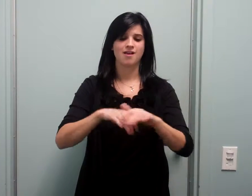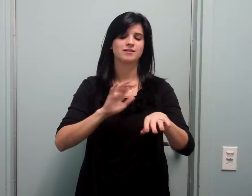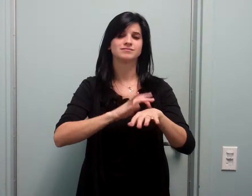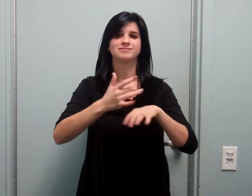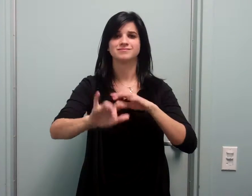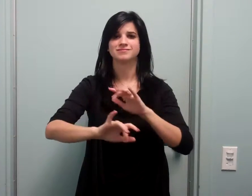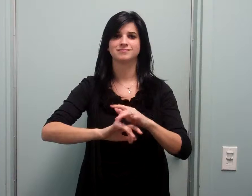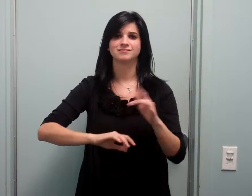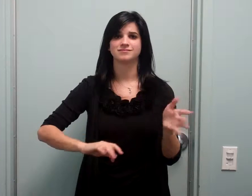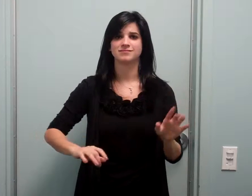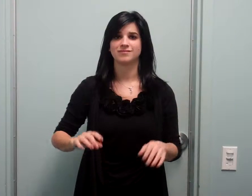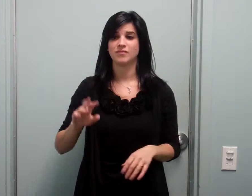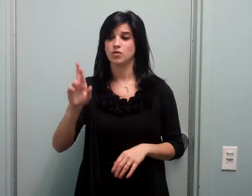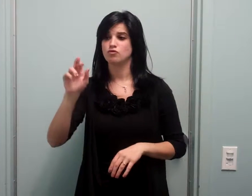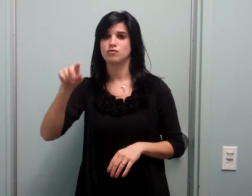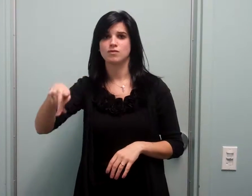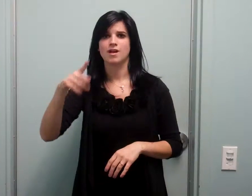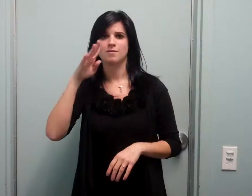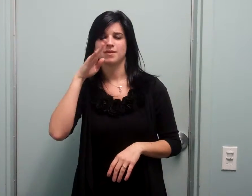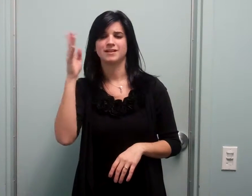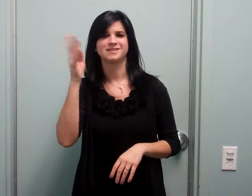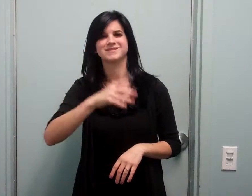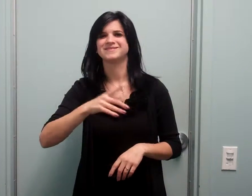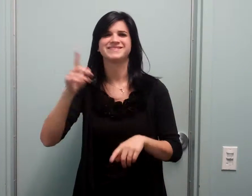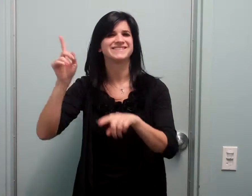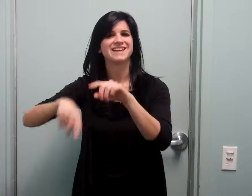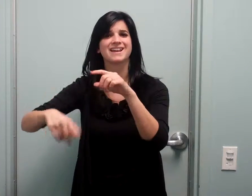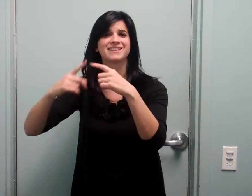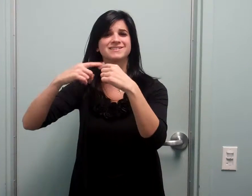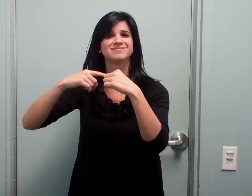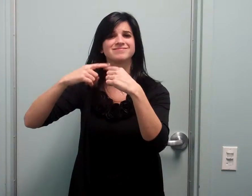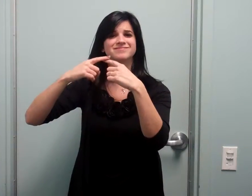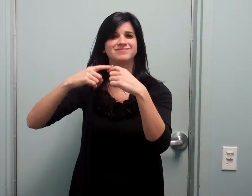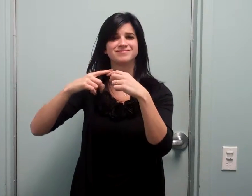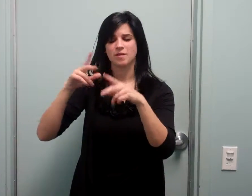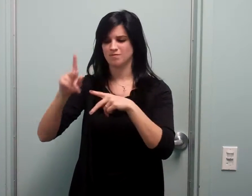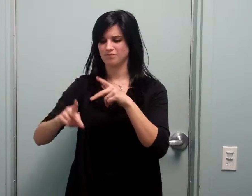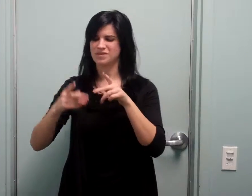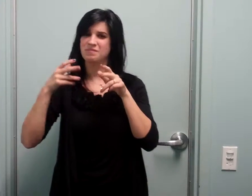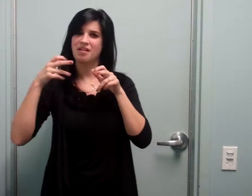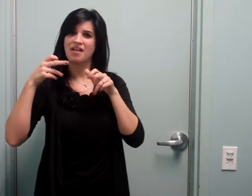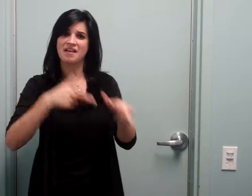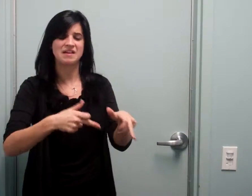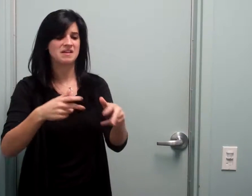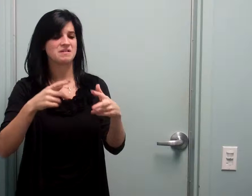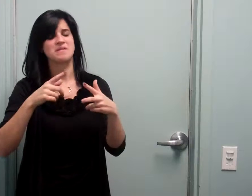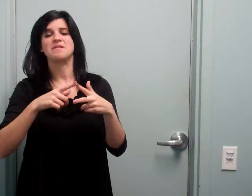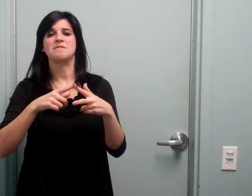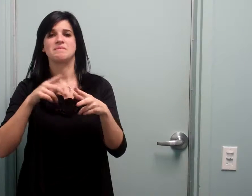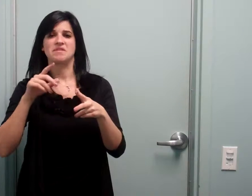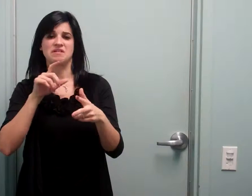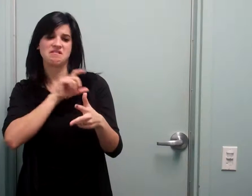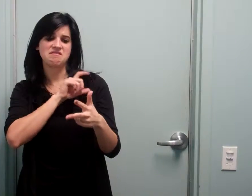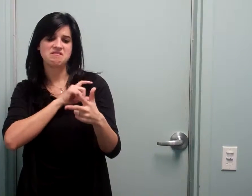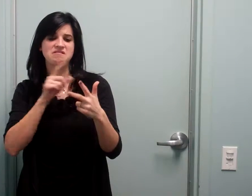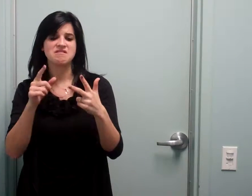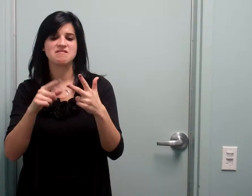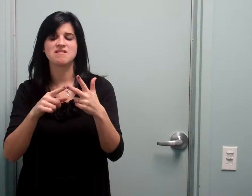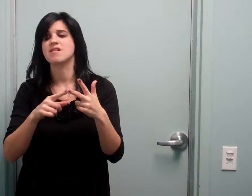can't leave rap alone, the game needs me, Haters want these laughing, it ain't easy, cops wanna knock me, he ain't wanna box